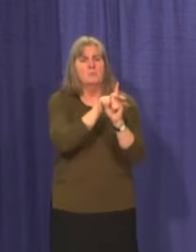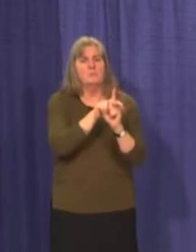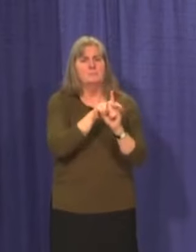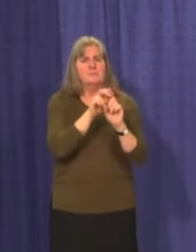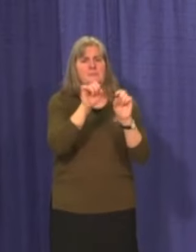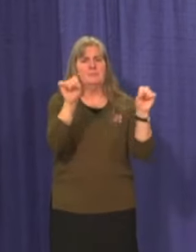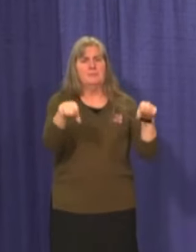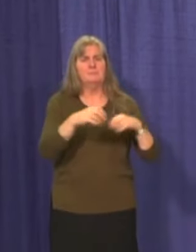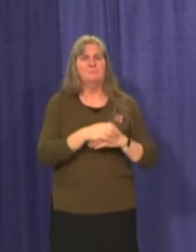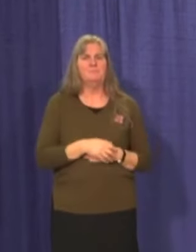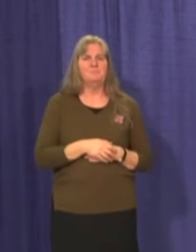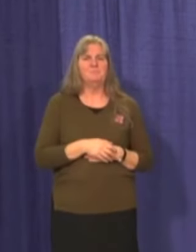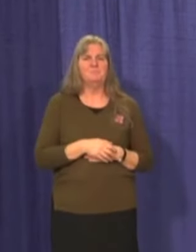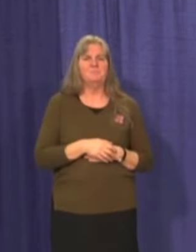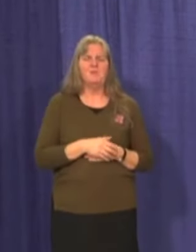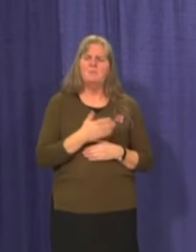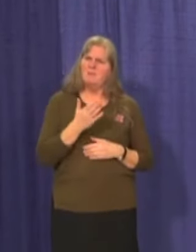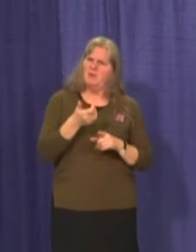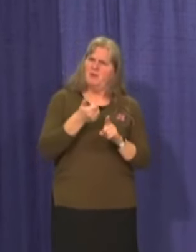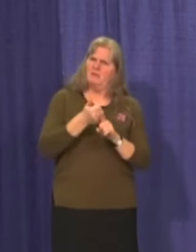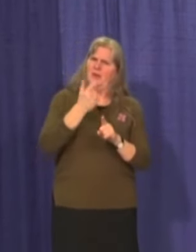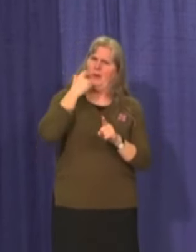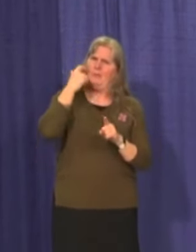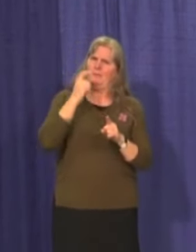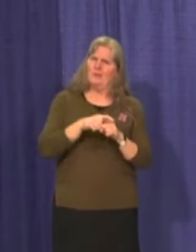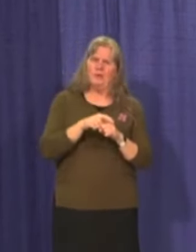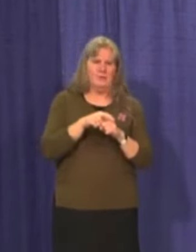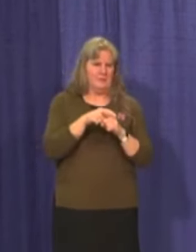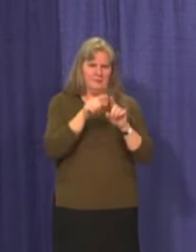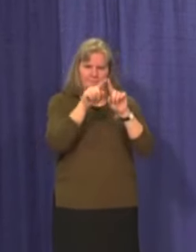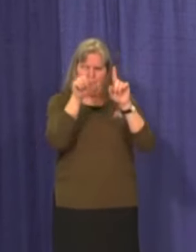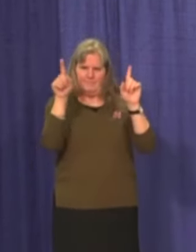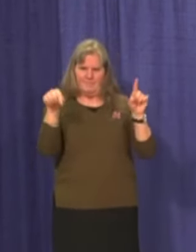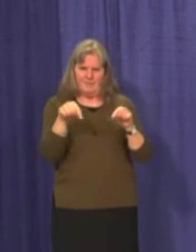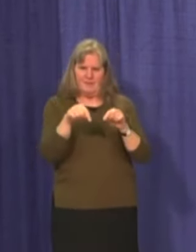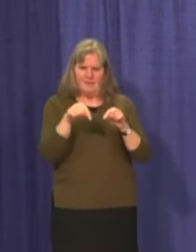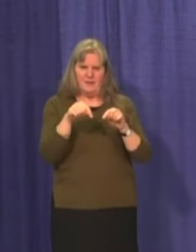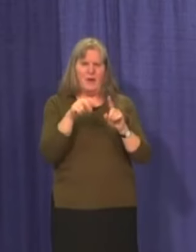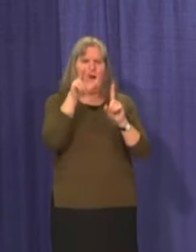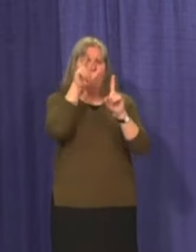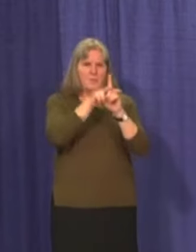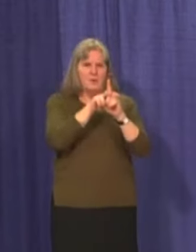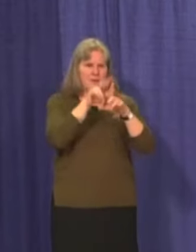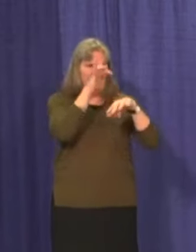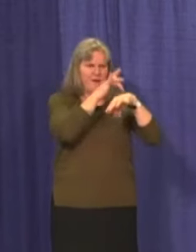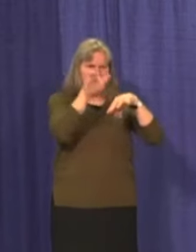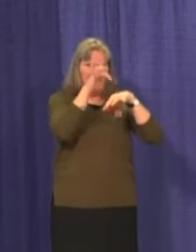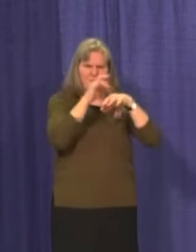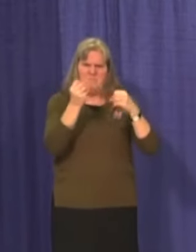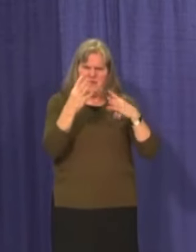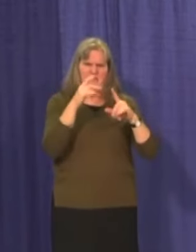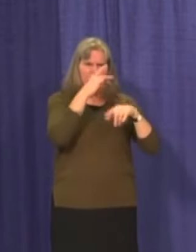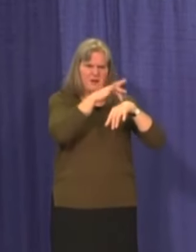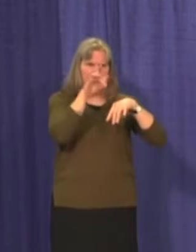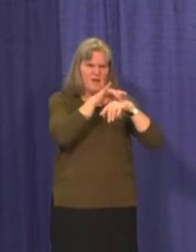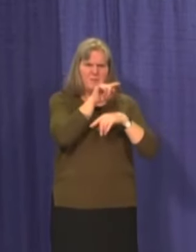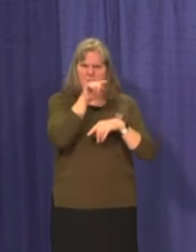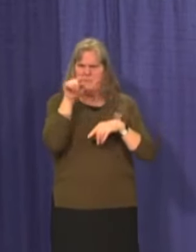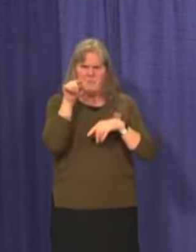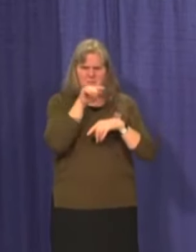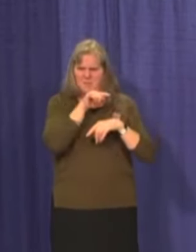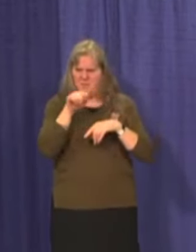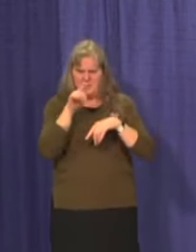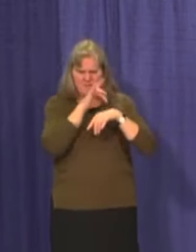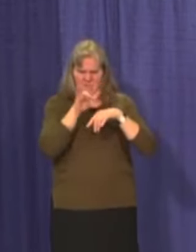You may notice that there's a wide range of appointment availability for the cohorts that we're taking that that are taking bookings for now.